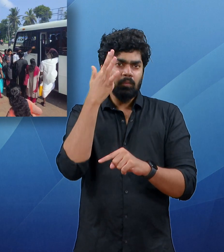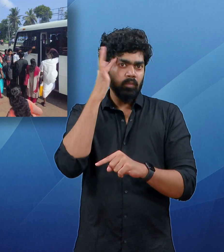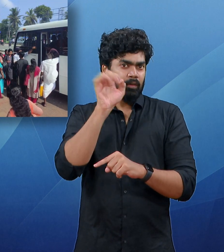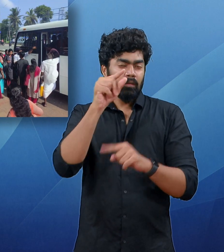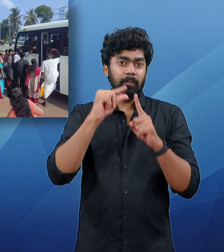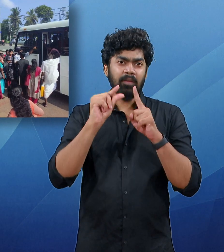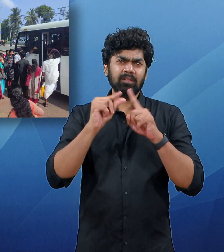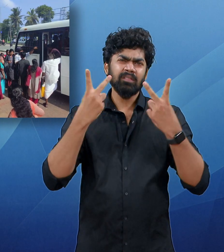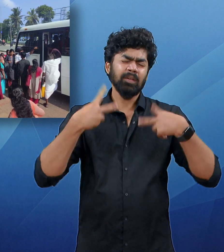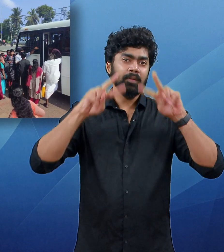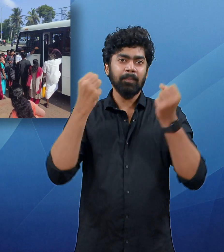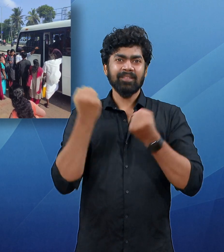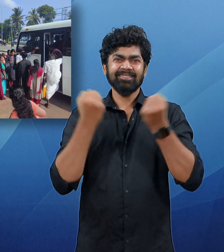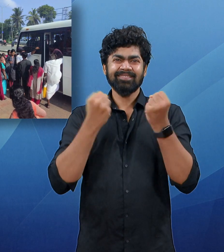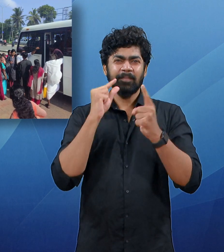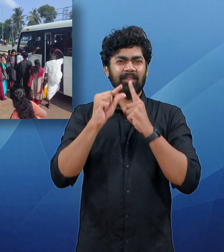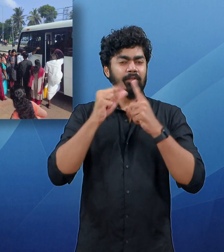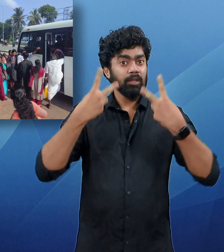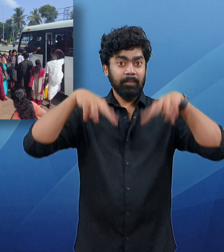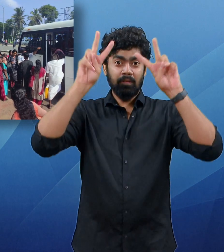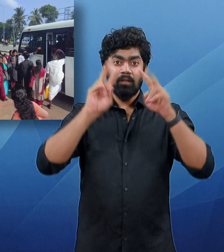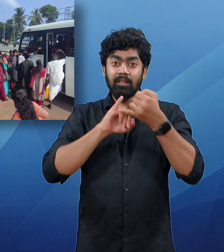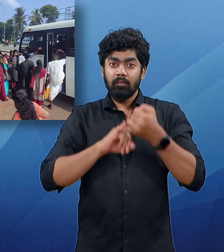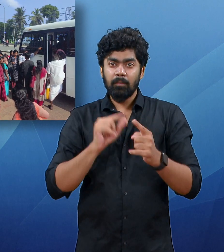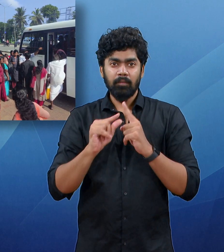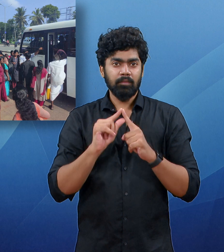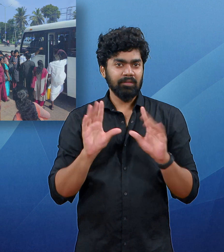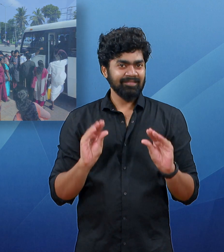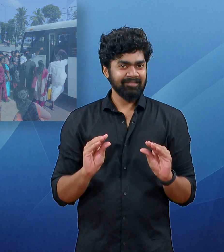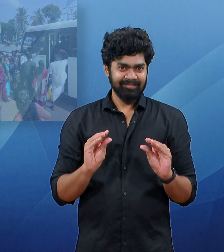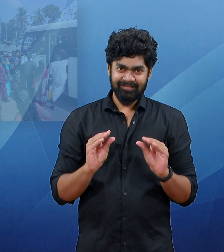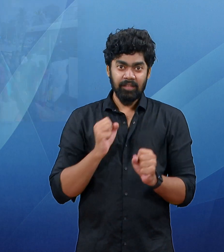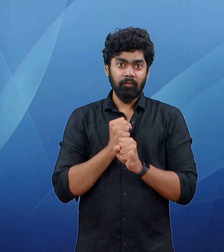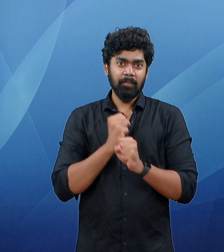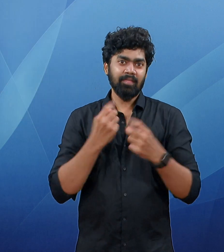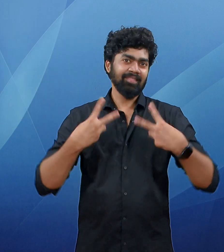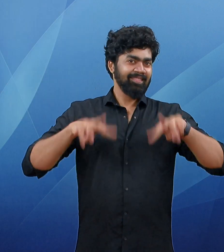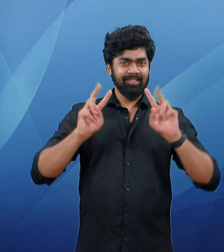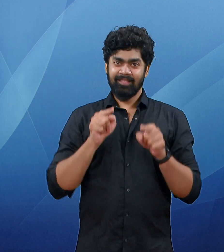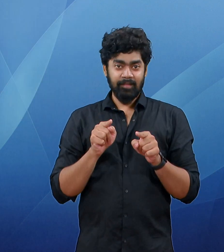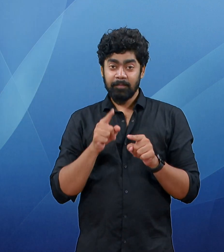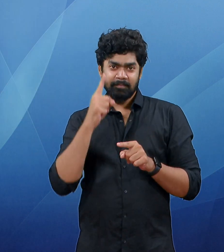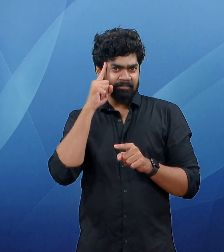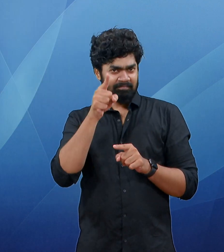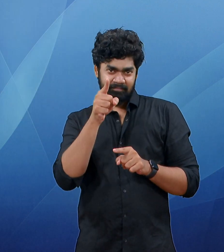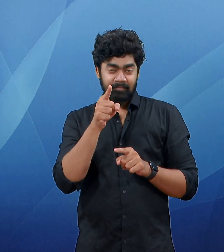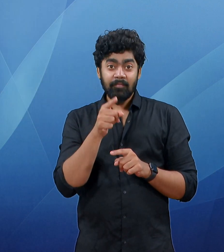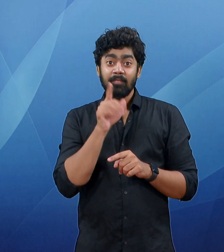to press the demands including revision of the student concession. Around 7,500 buses were off the road.